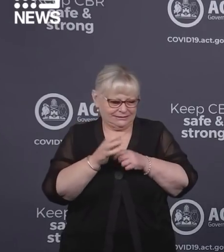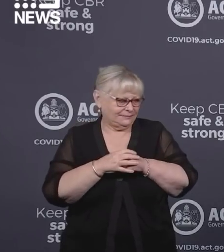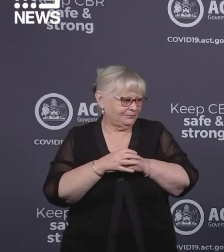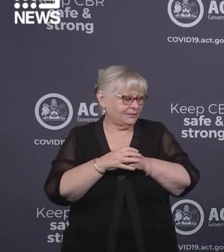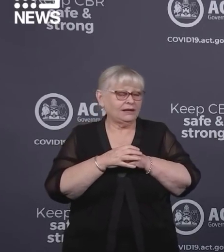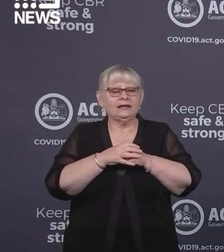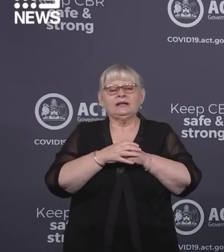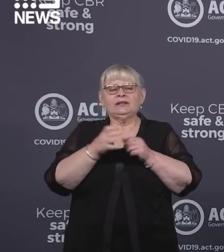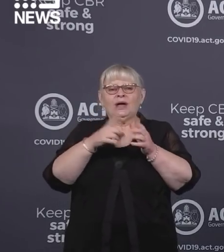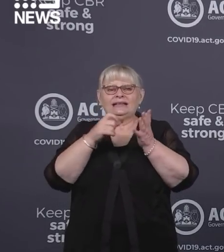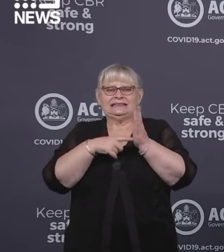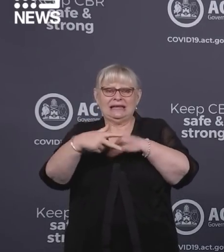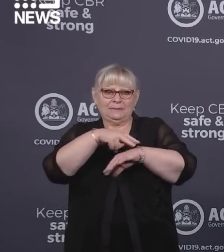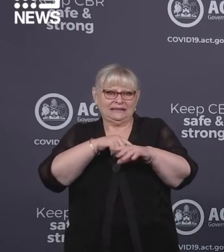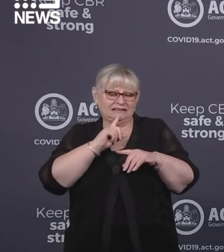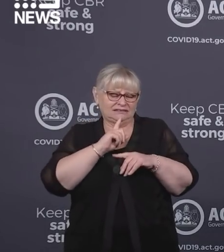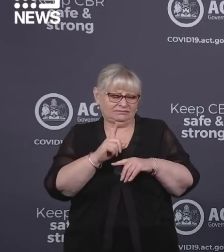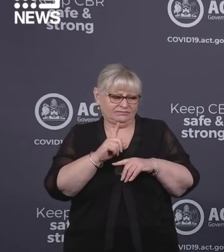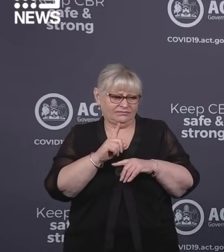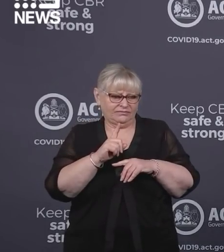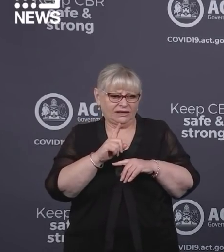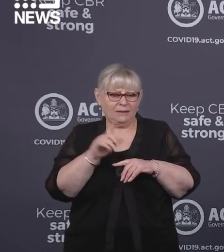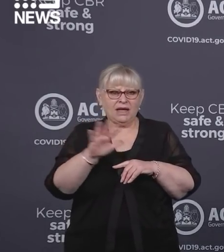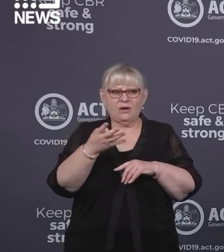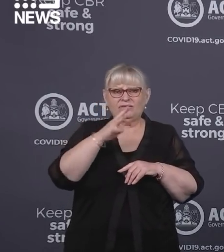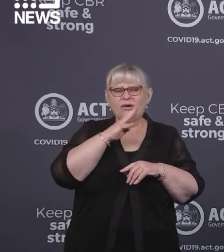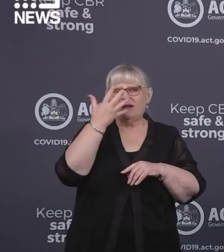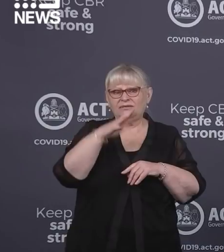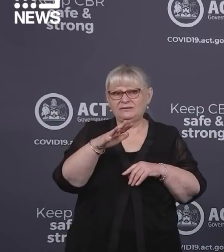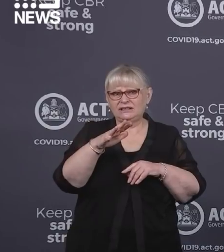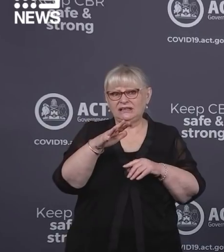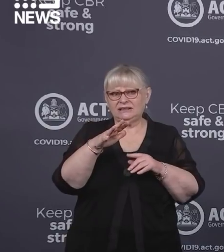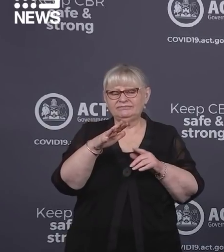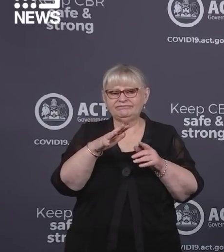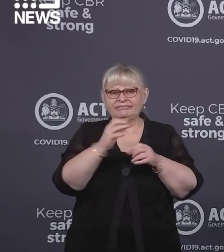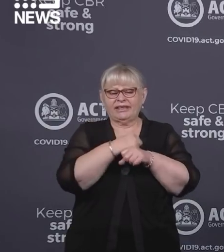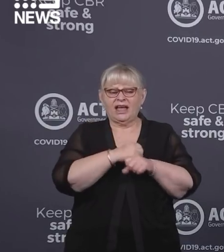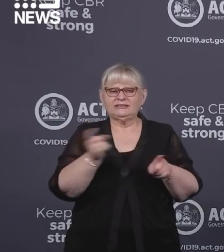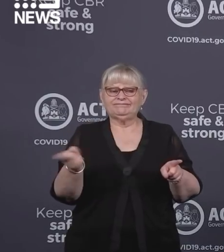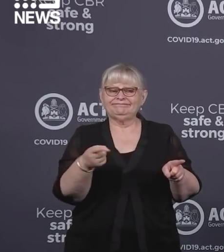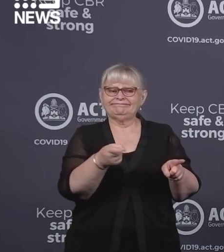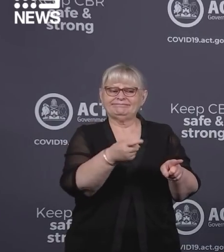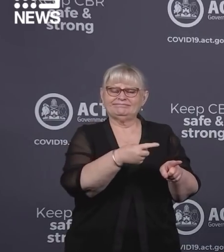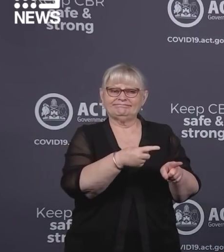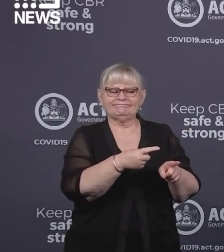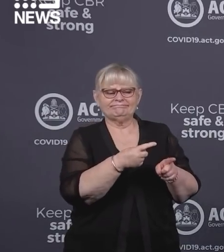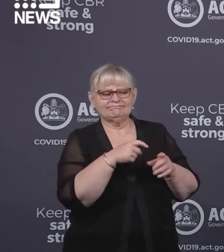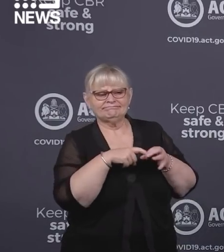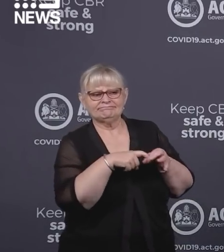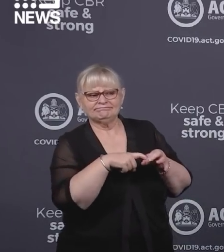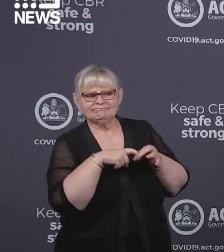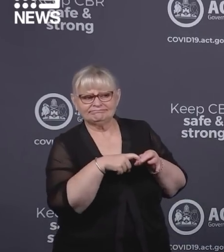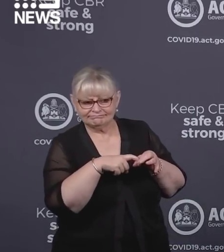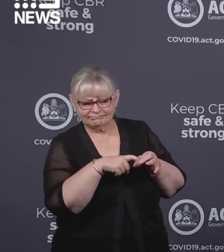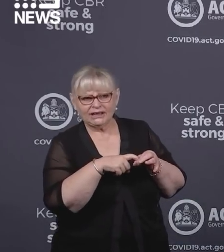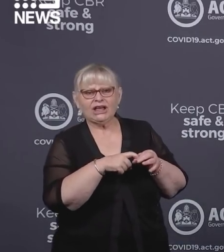ACT policing advise that around 450 traffic stops were conducted yesterday and only